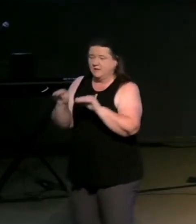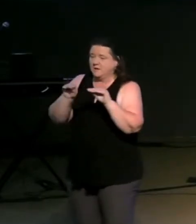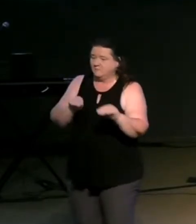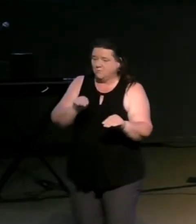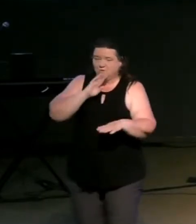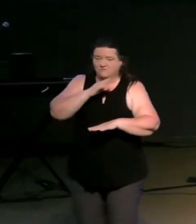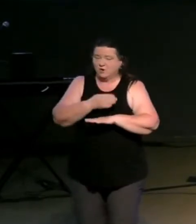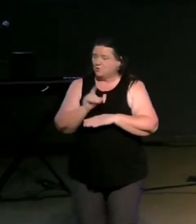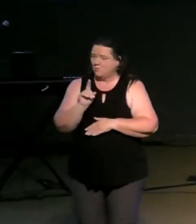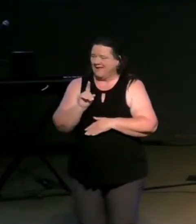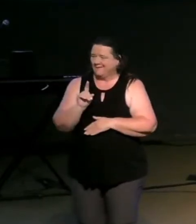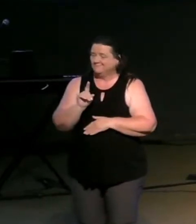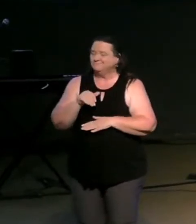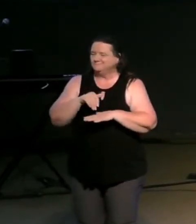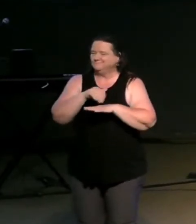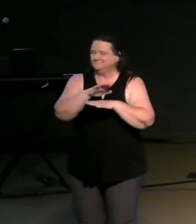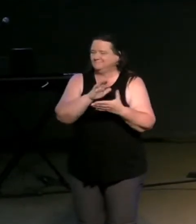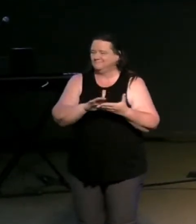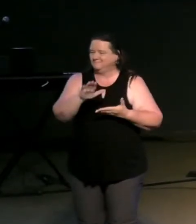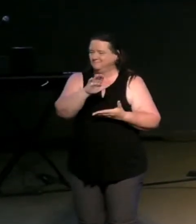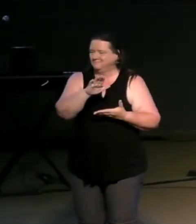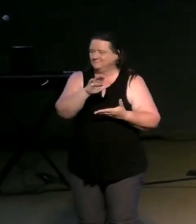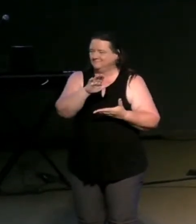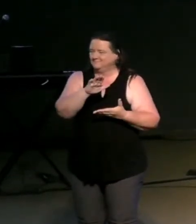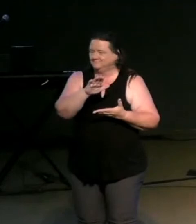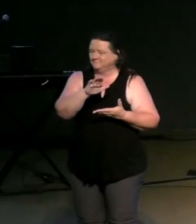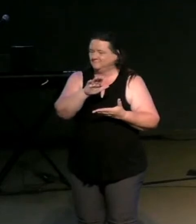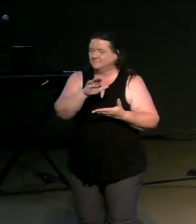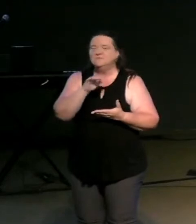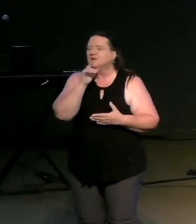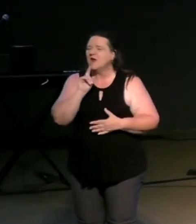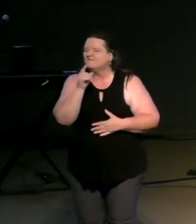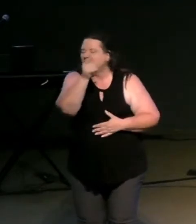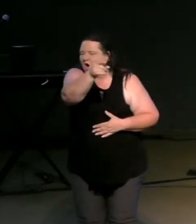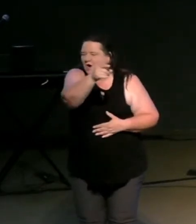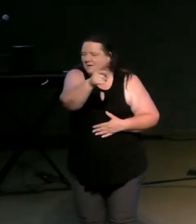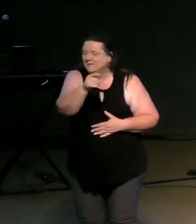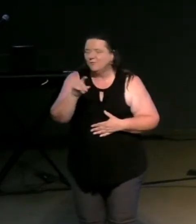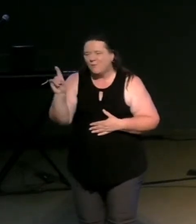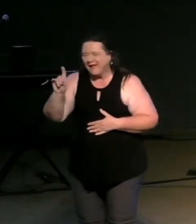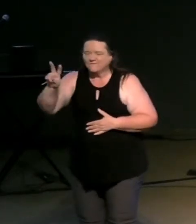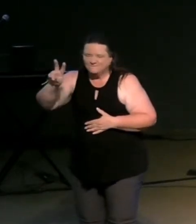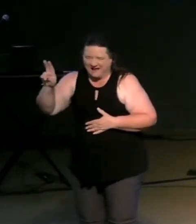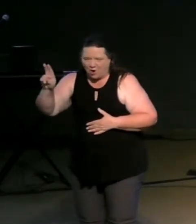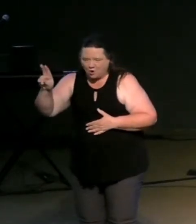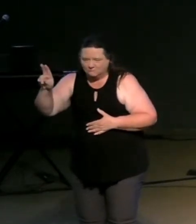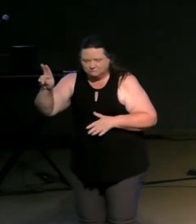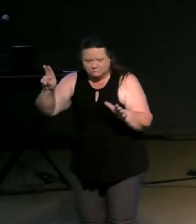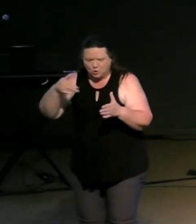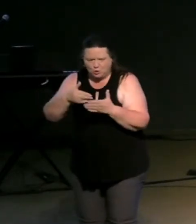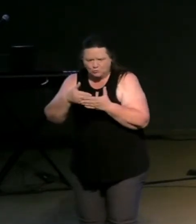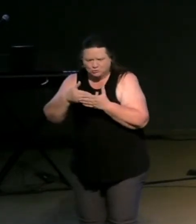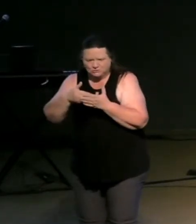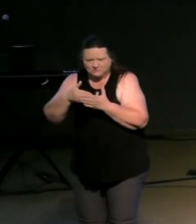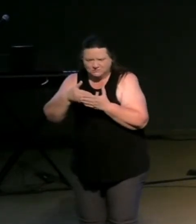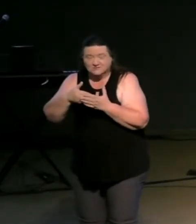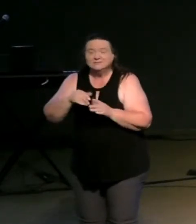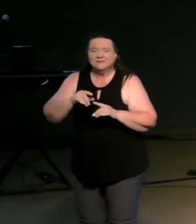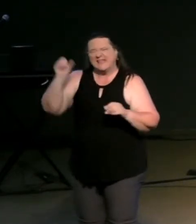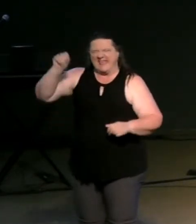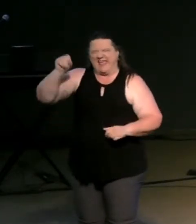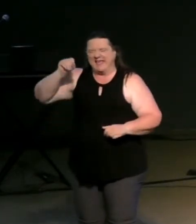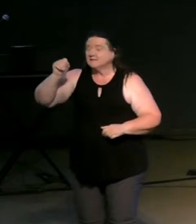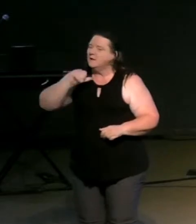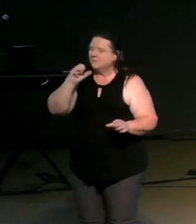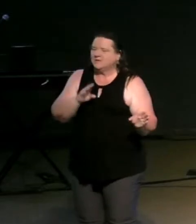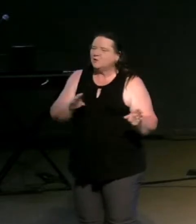uh to college and she's going she's not far she's at vanguard university but they did they don't